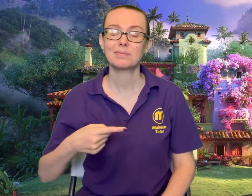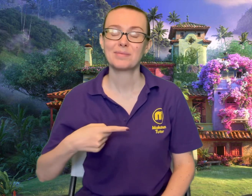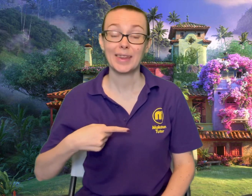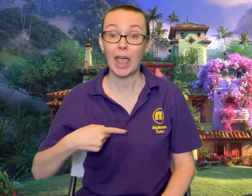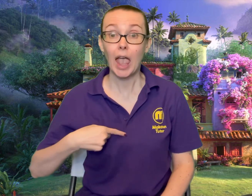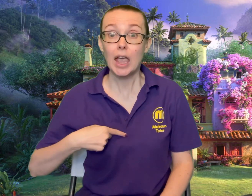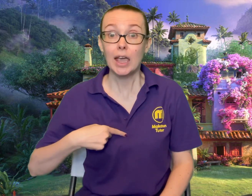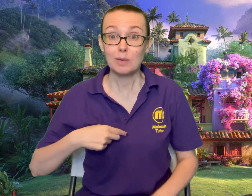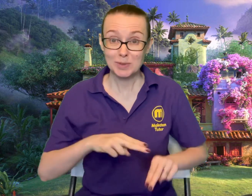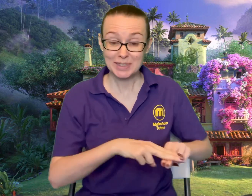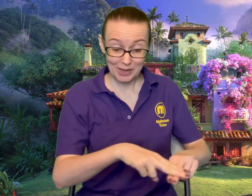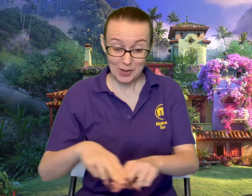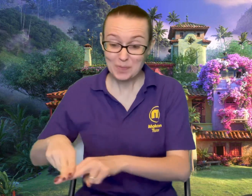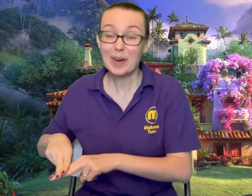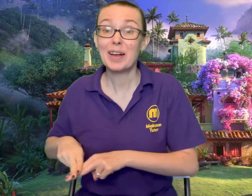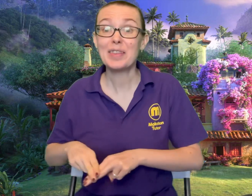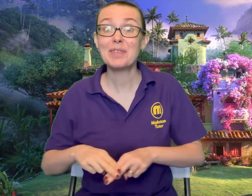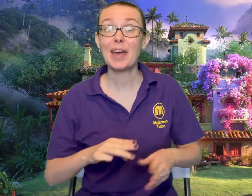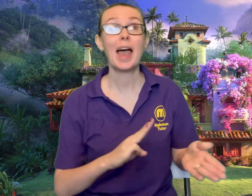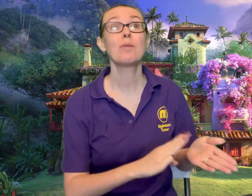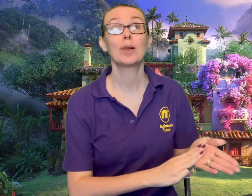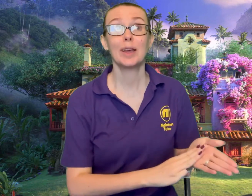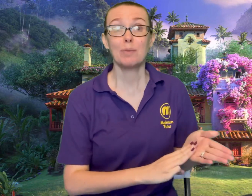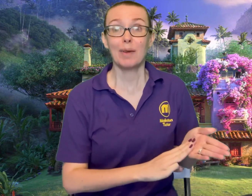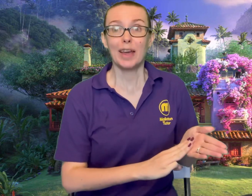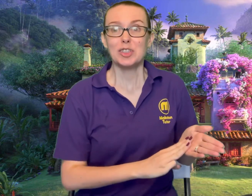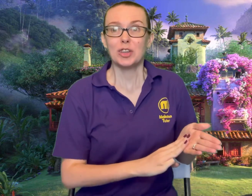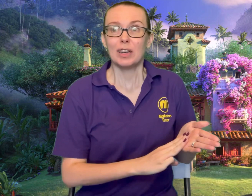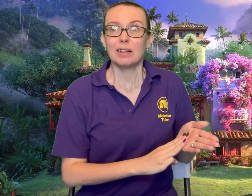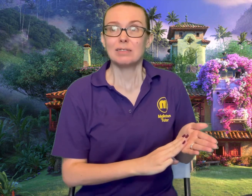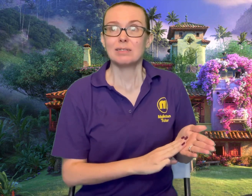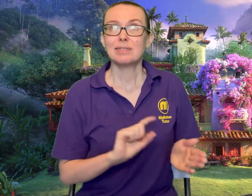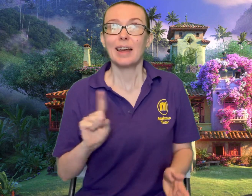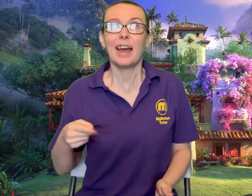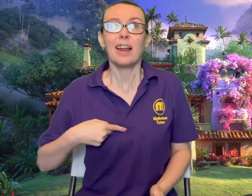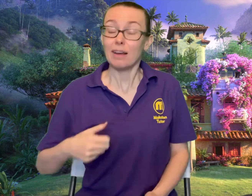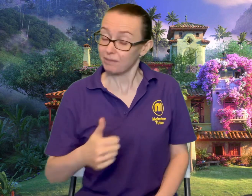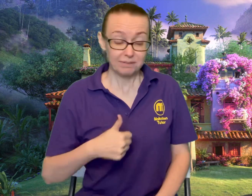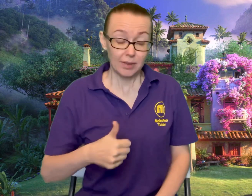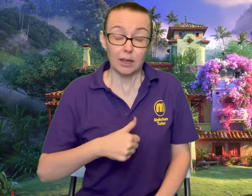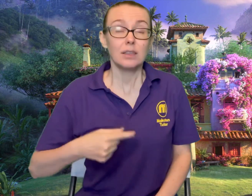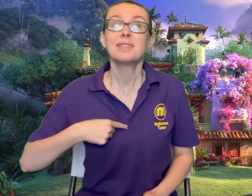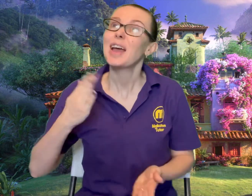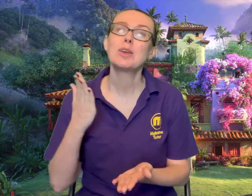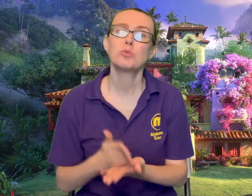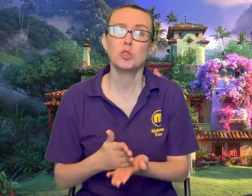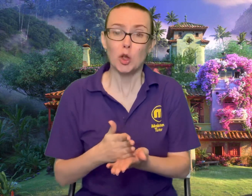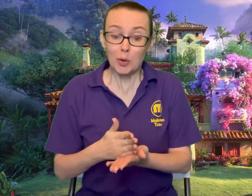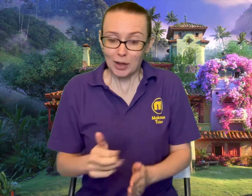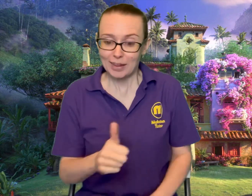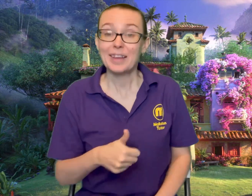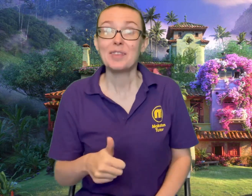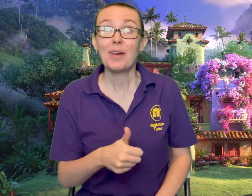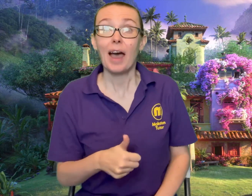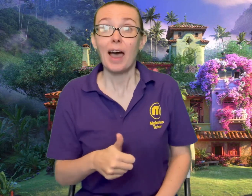Hey, I'm still a part of the family, muddy gall And I'm fine, I'm totally fine